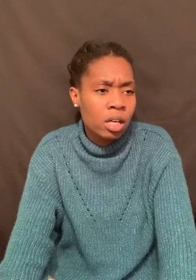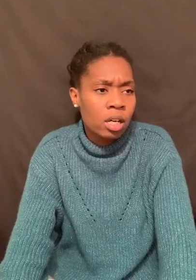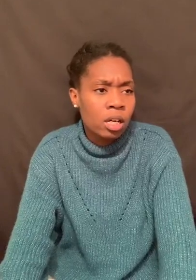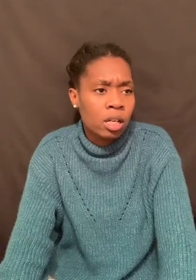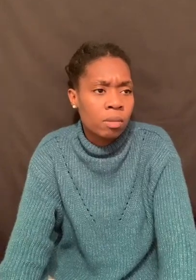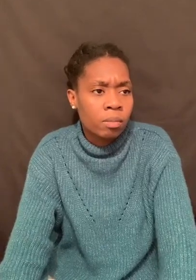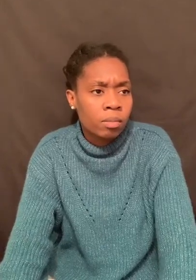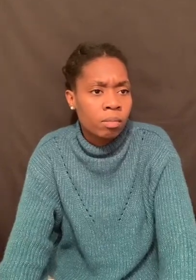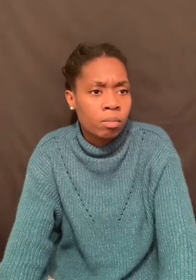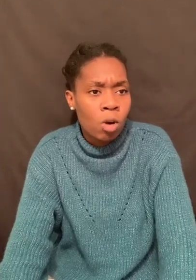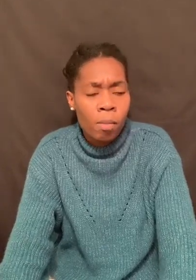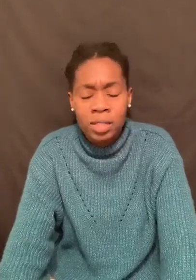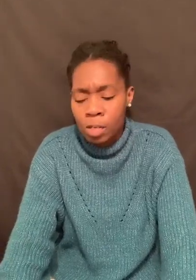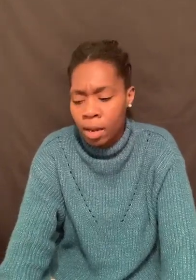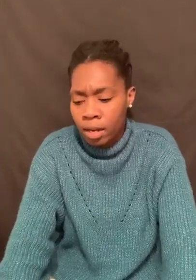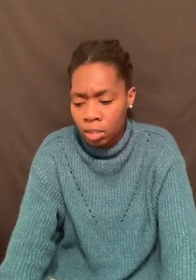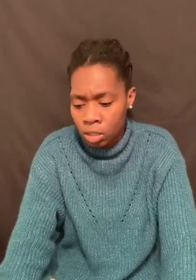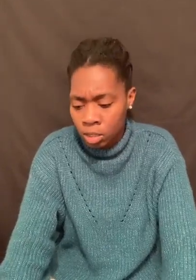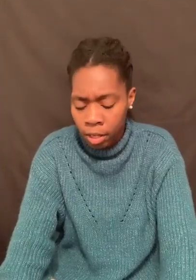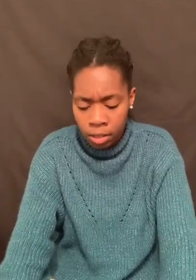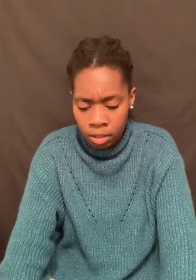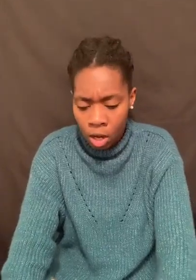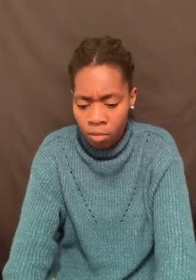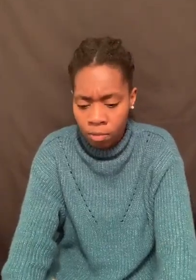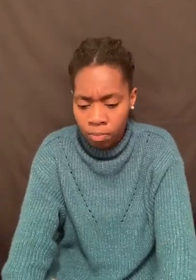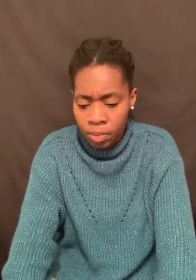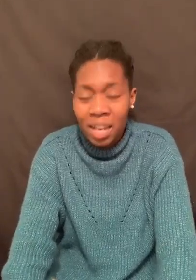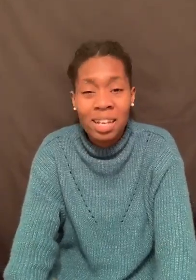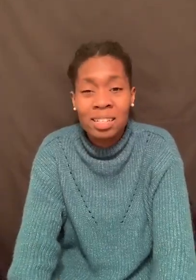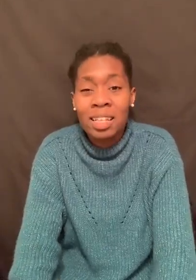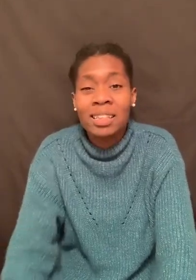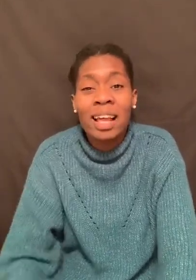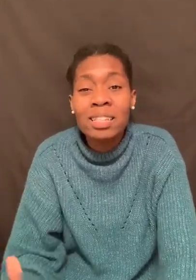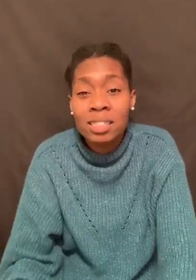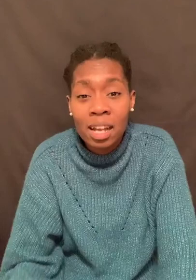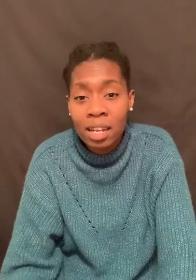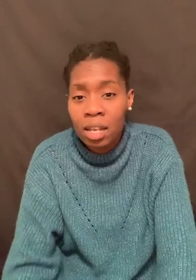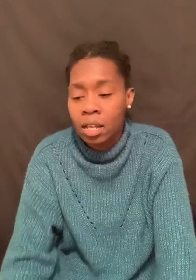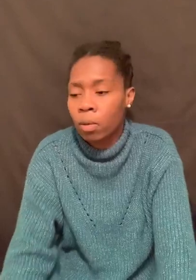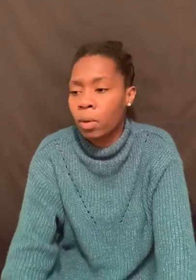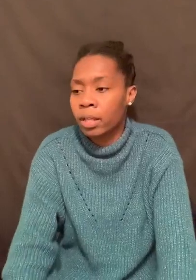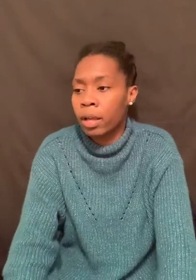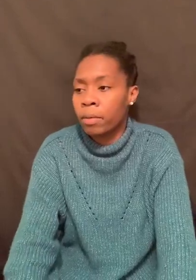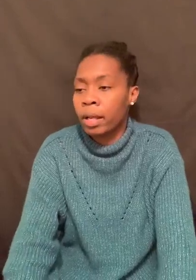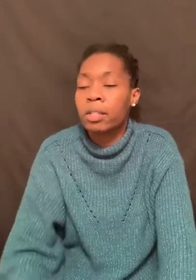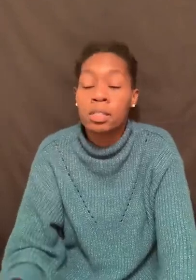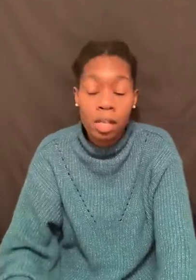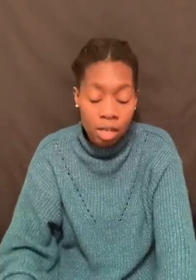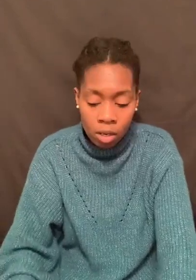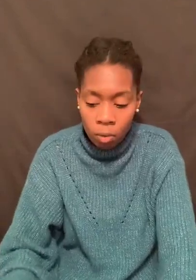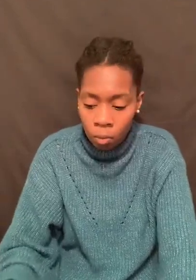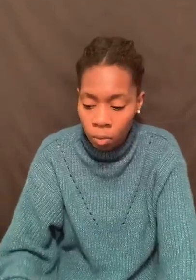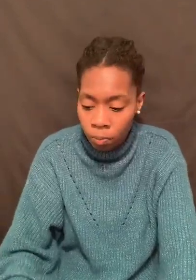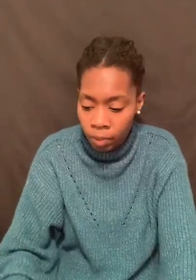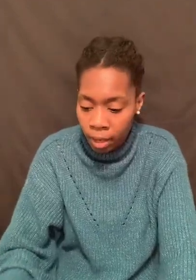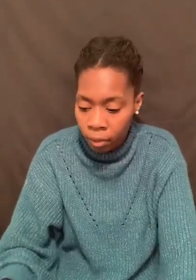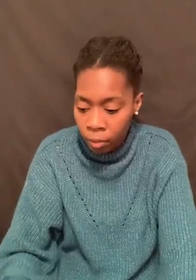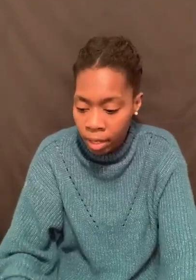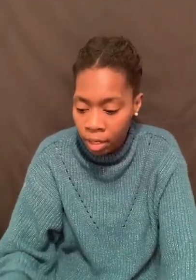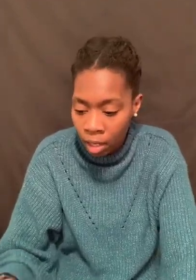the Mormons, everybody. She's saying all of them. Because they study what they, they study and read